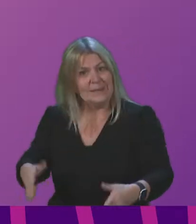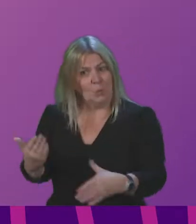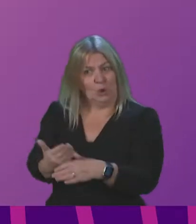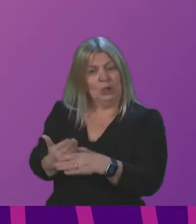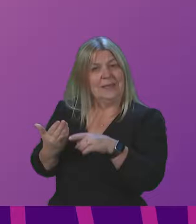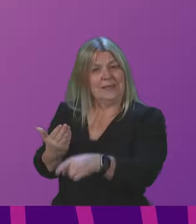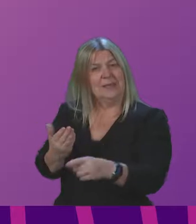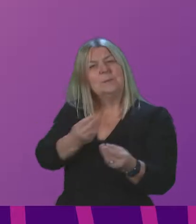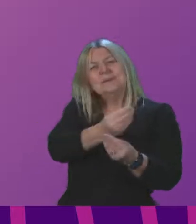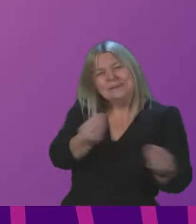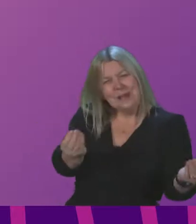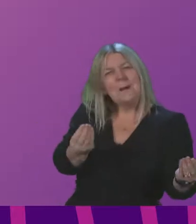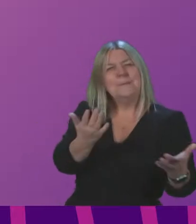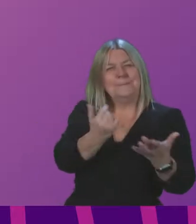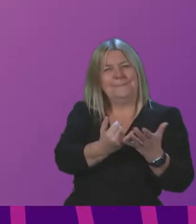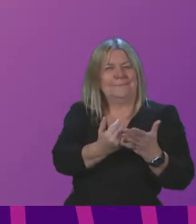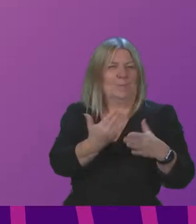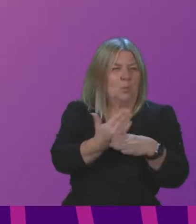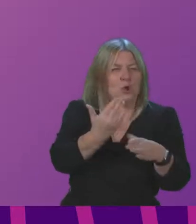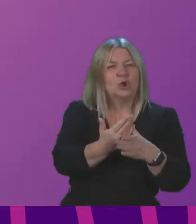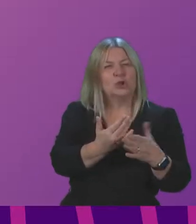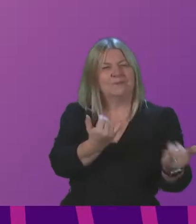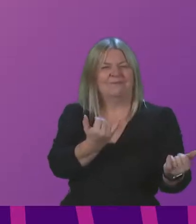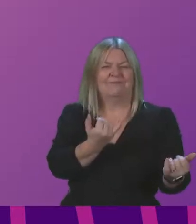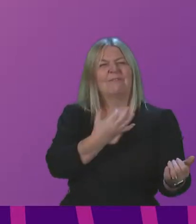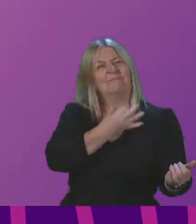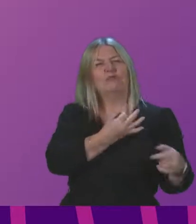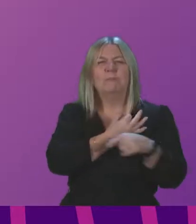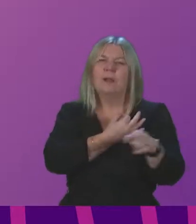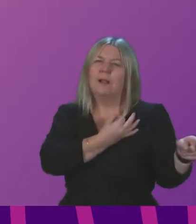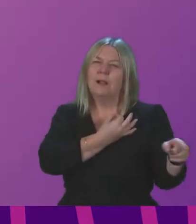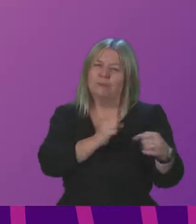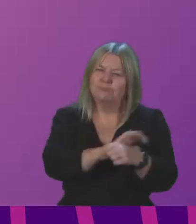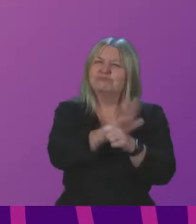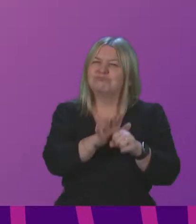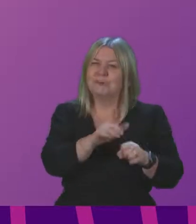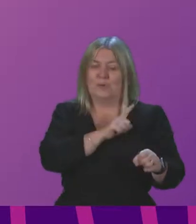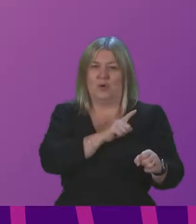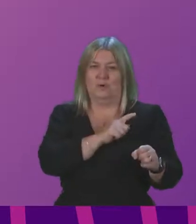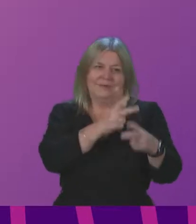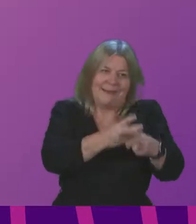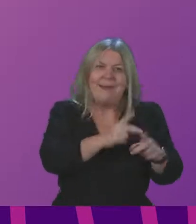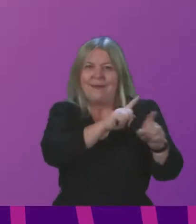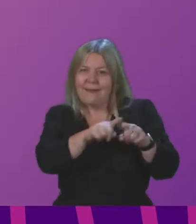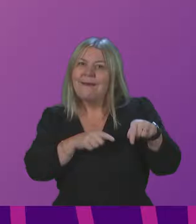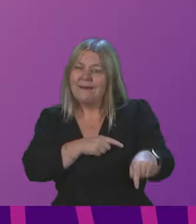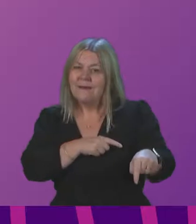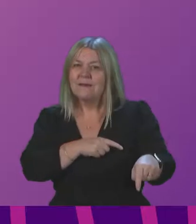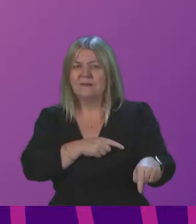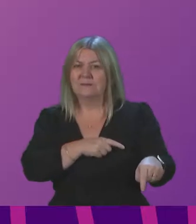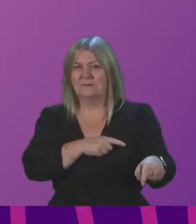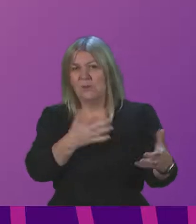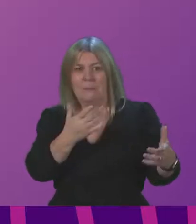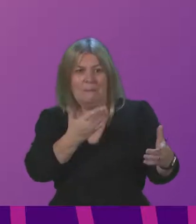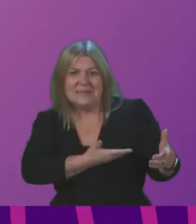vulnerable to the virus. The Committee recognises the vital role that women play as part of the workforce, as employees, entrepreneurs and business owners.